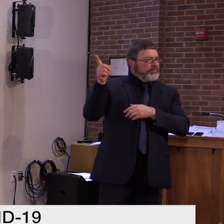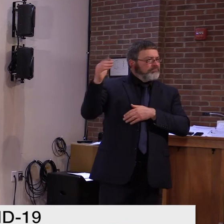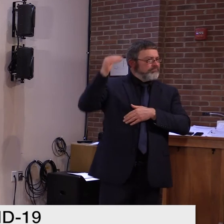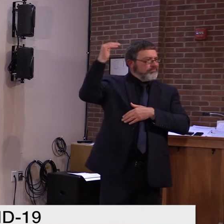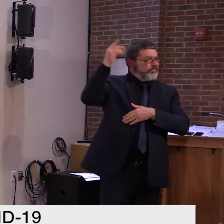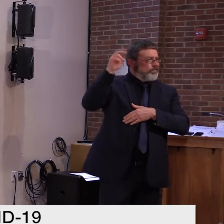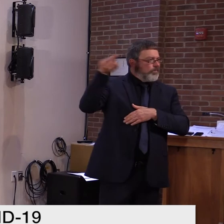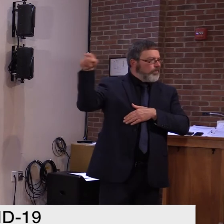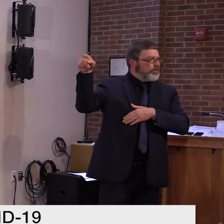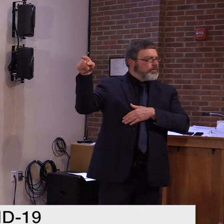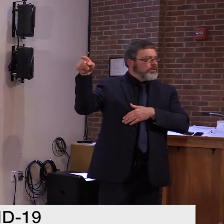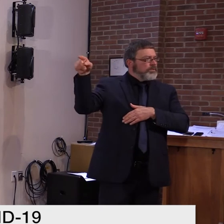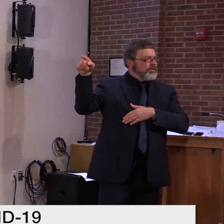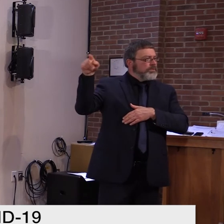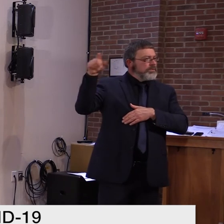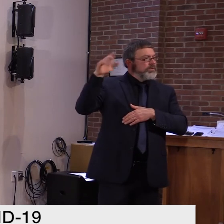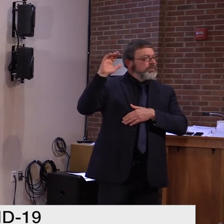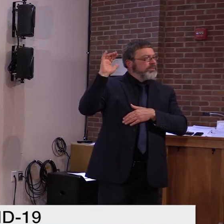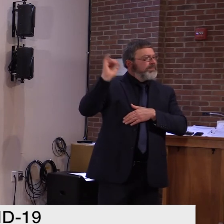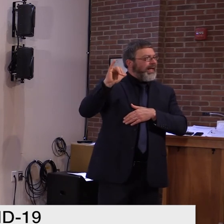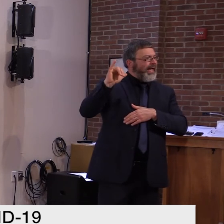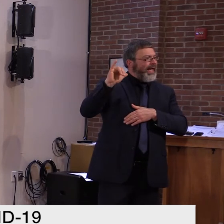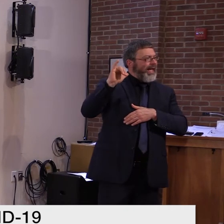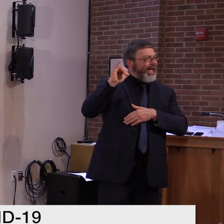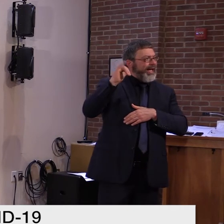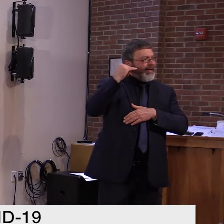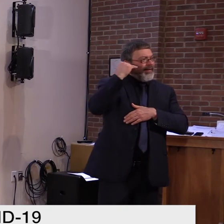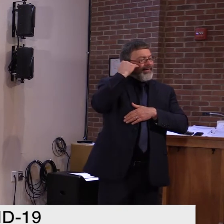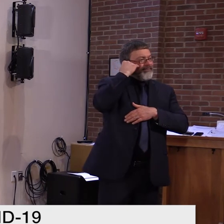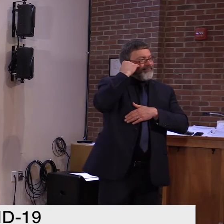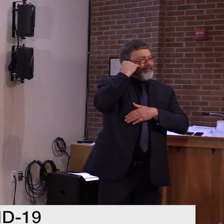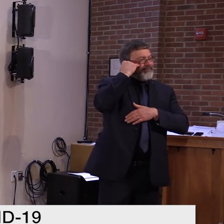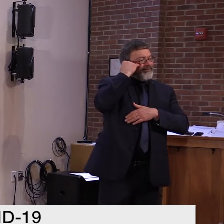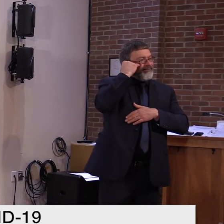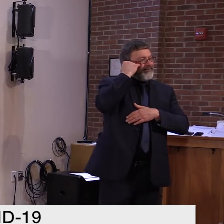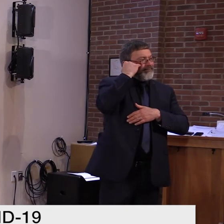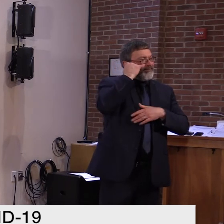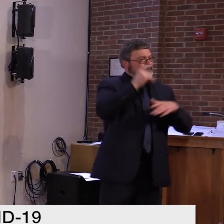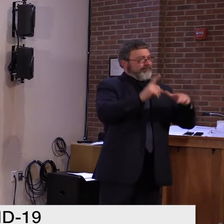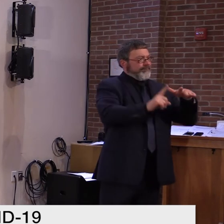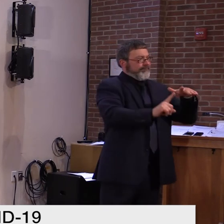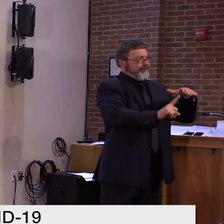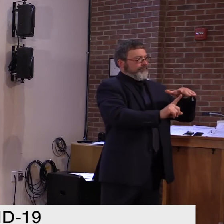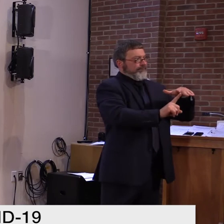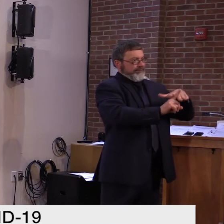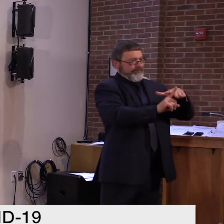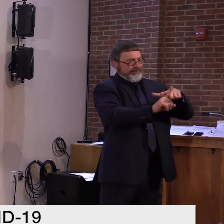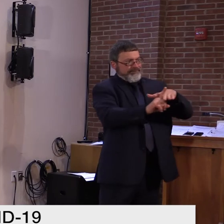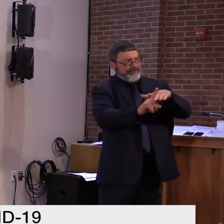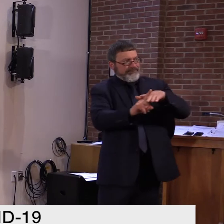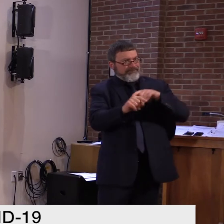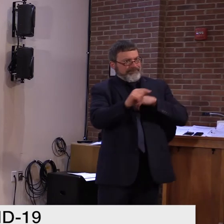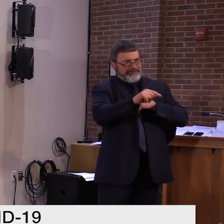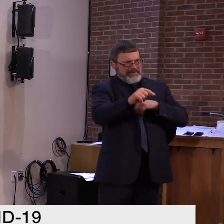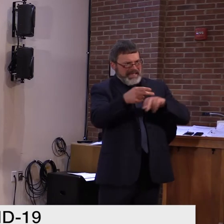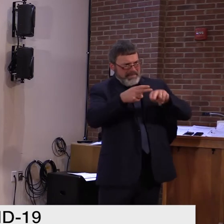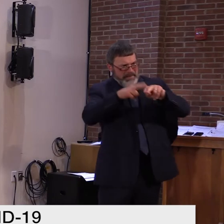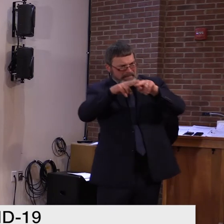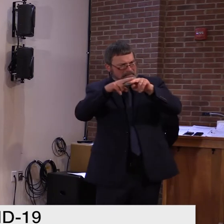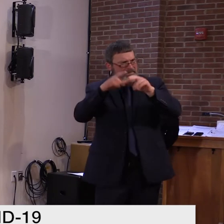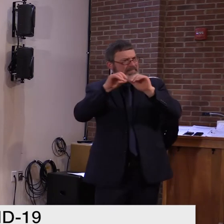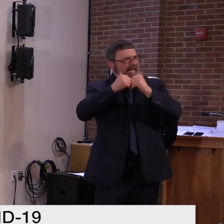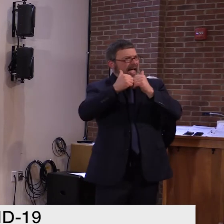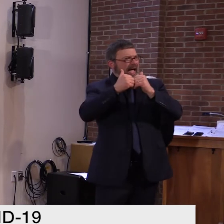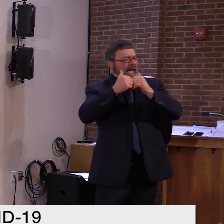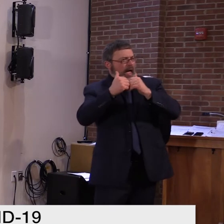not just cases rise, but individual situations rise? I imagine that for each one you have to